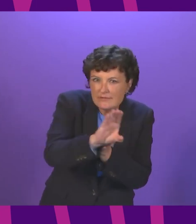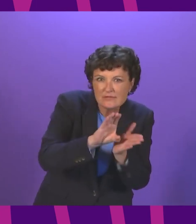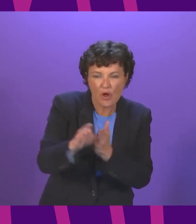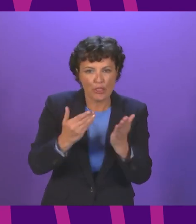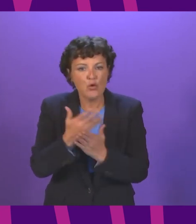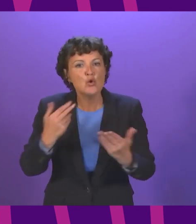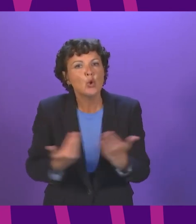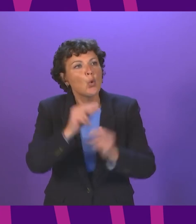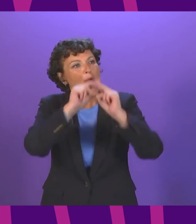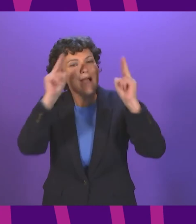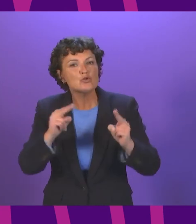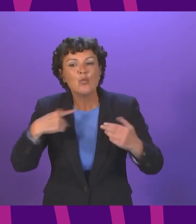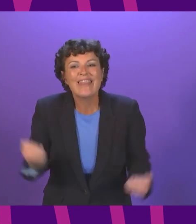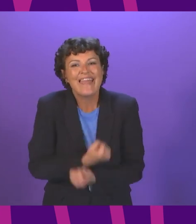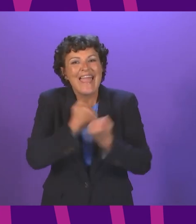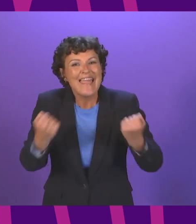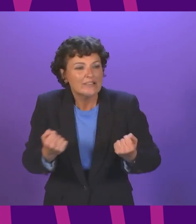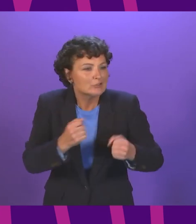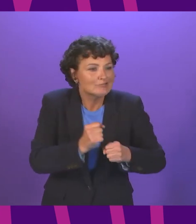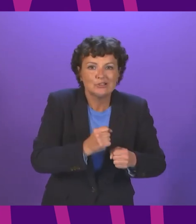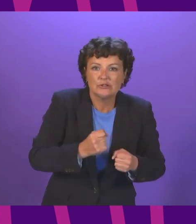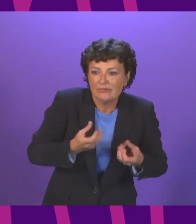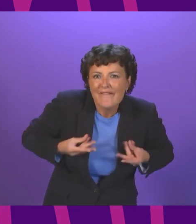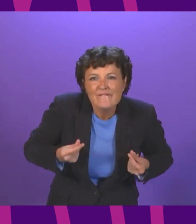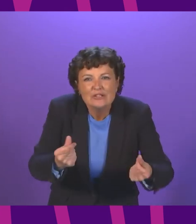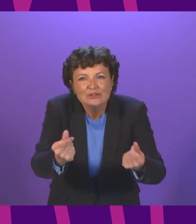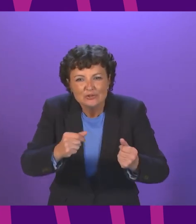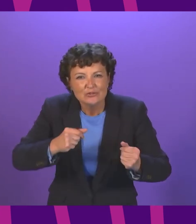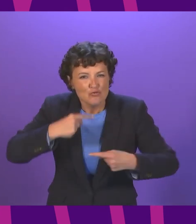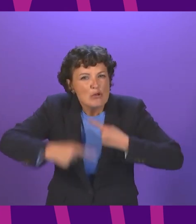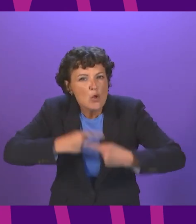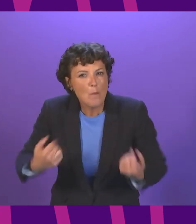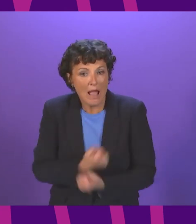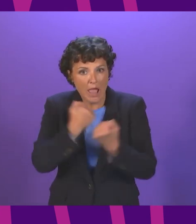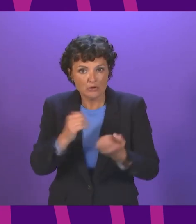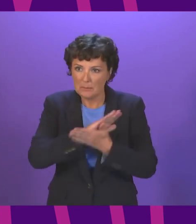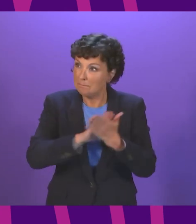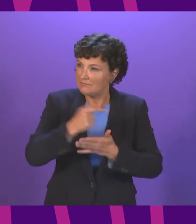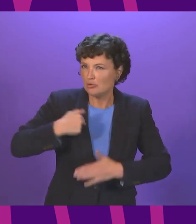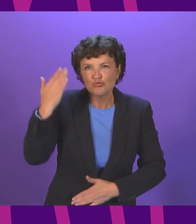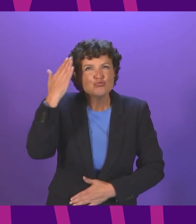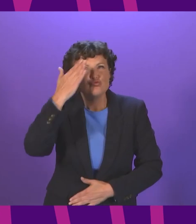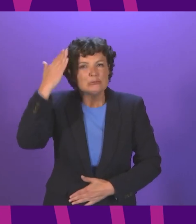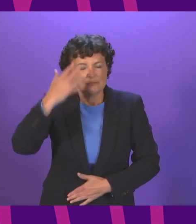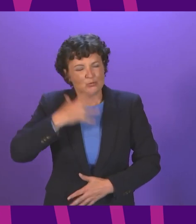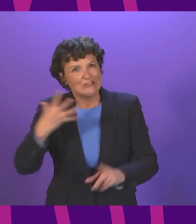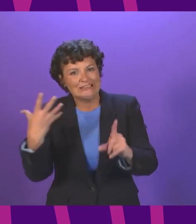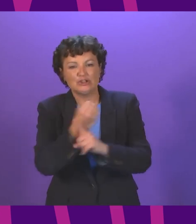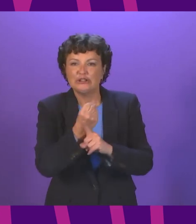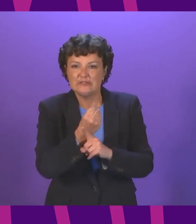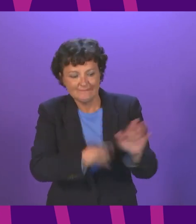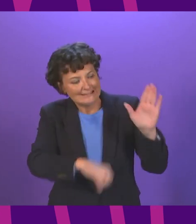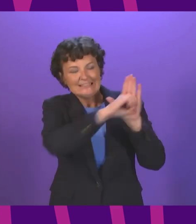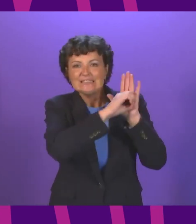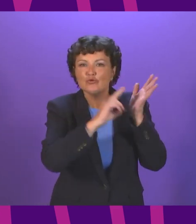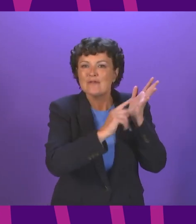which will strengthen the ability of the country to tackle the aspirations of achieving net zero and to do